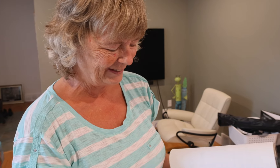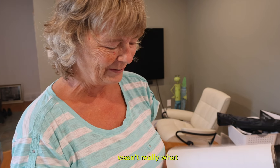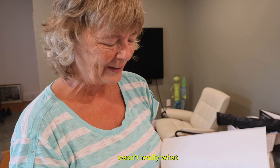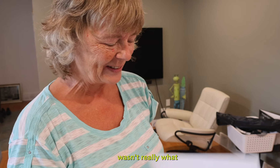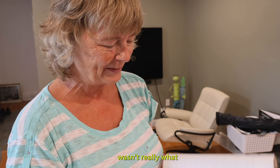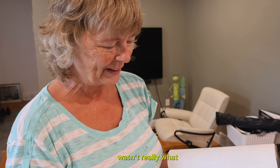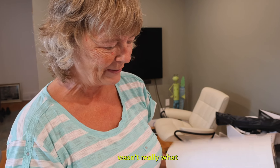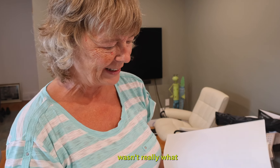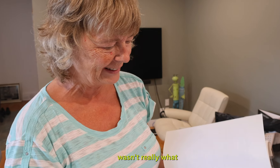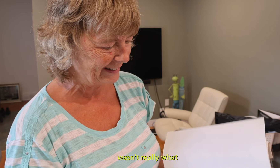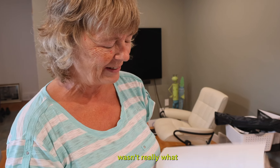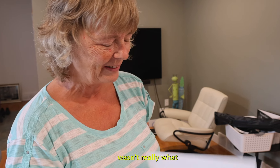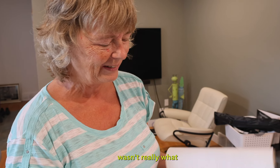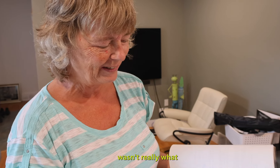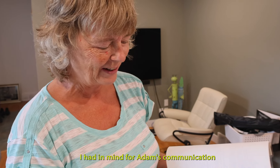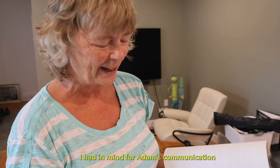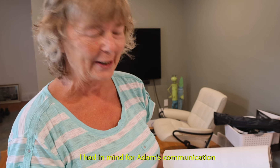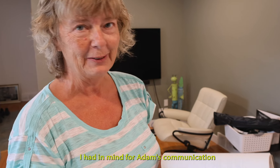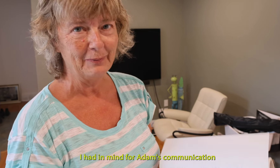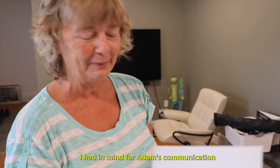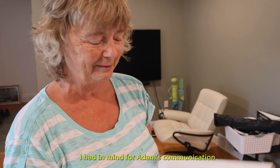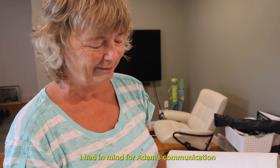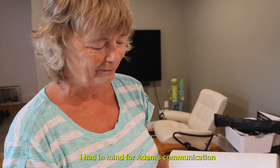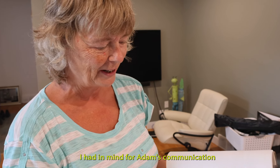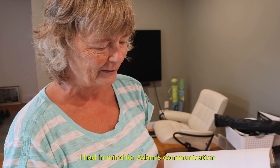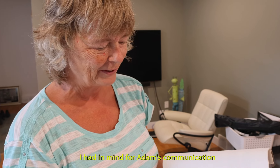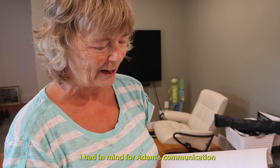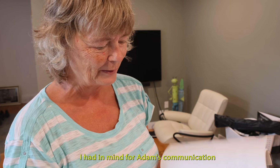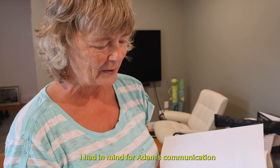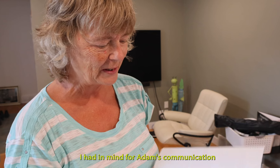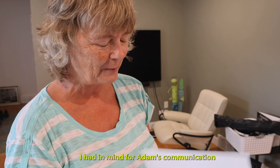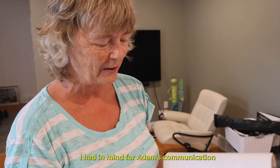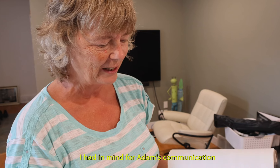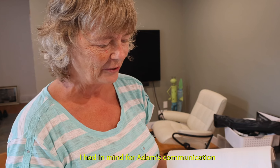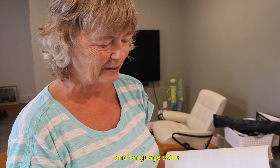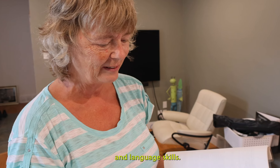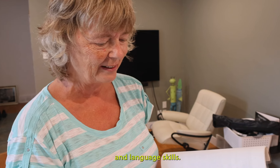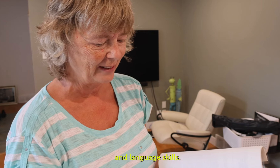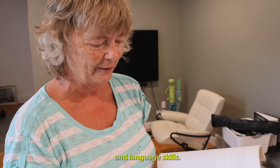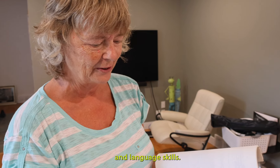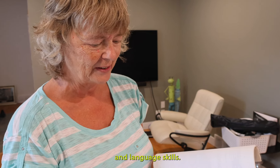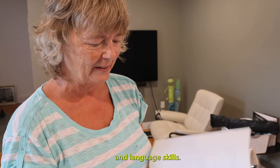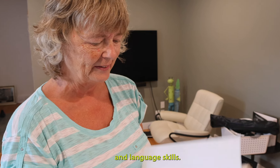It wasn't really what I had in mind for Adam's communication and language skills.